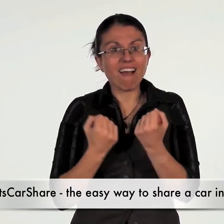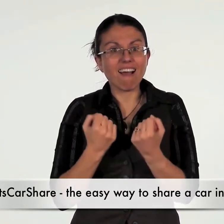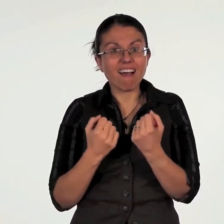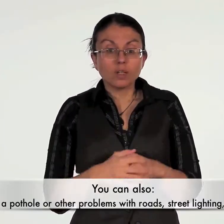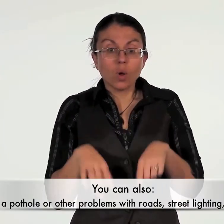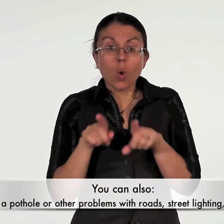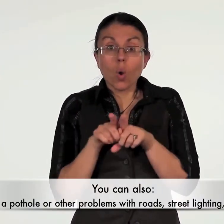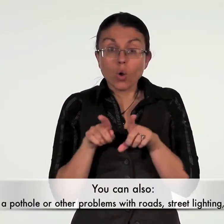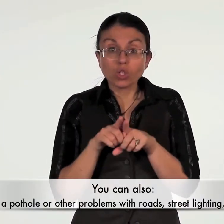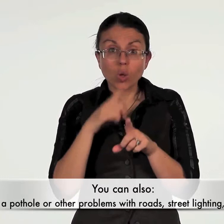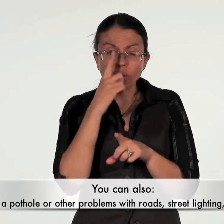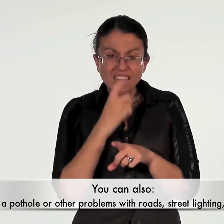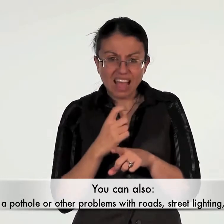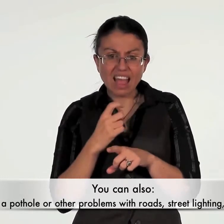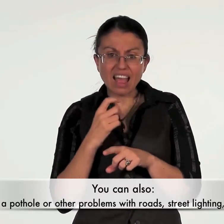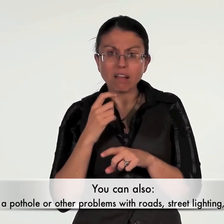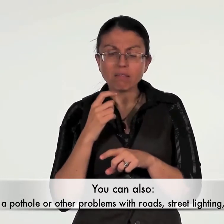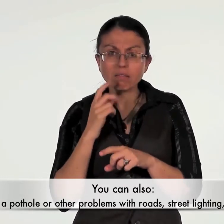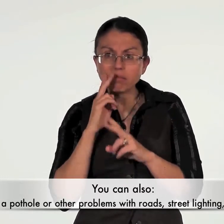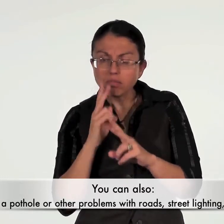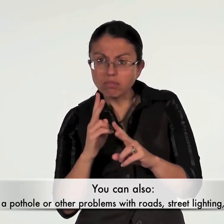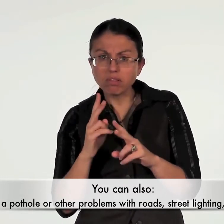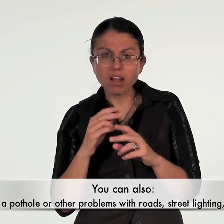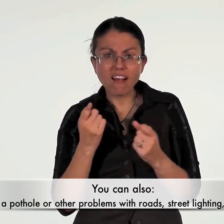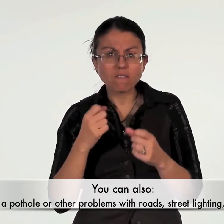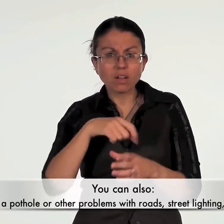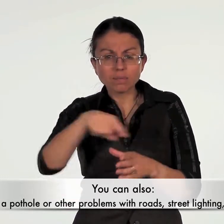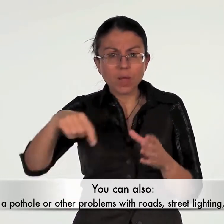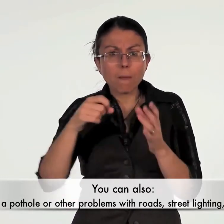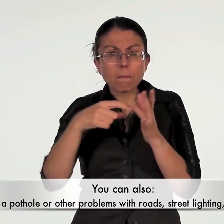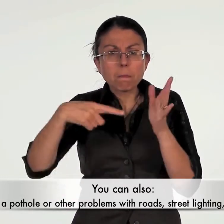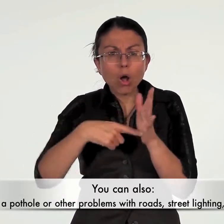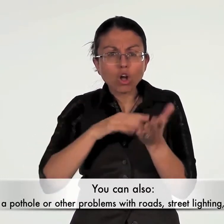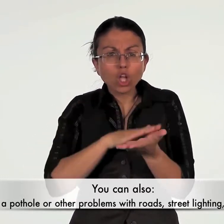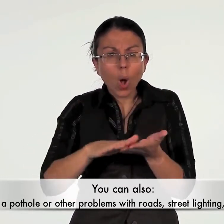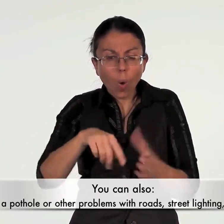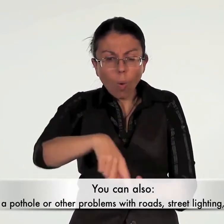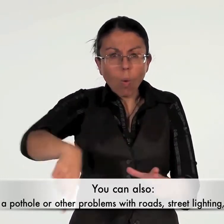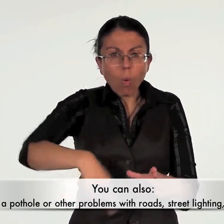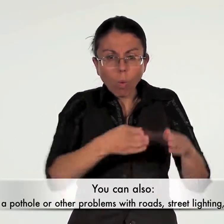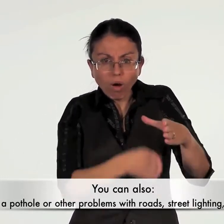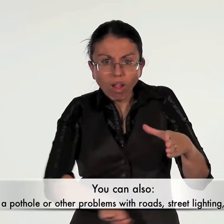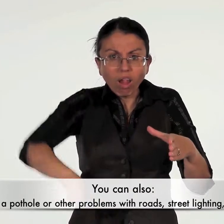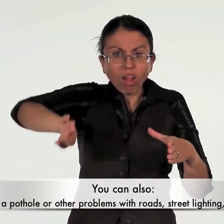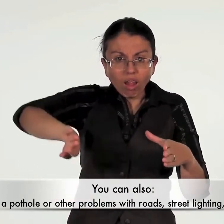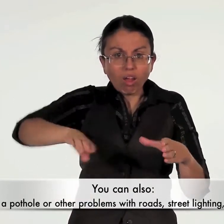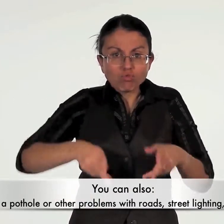you can also report a pothole or other problems with roads street